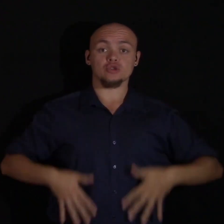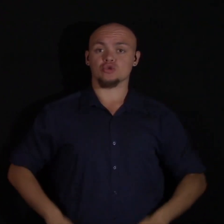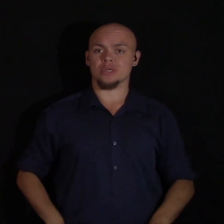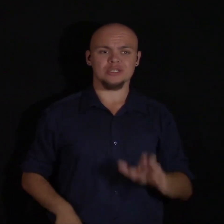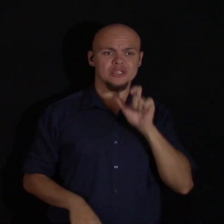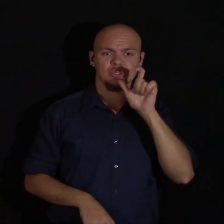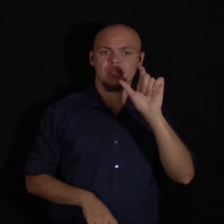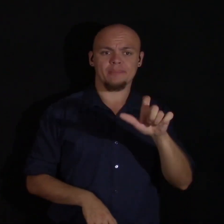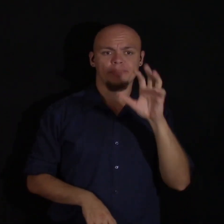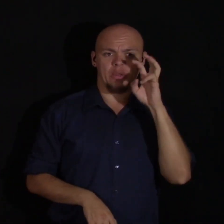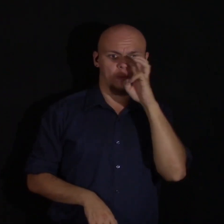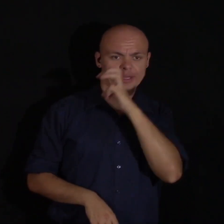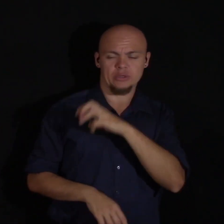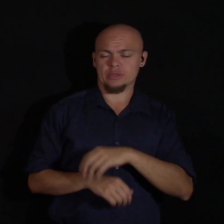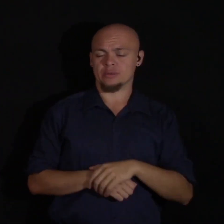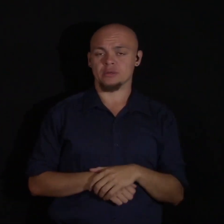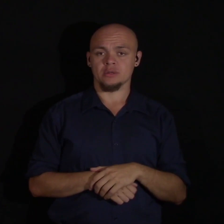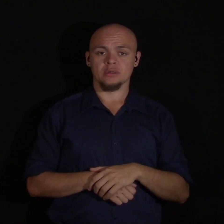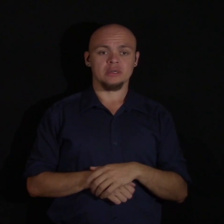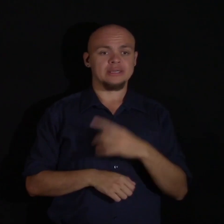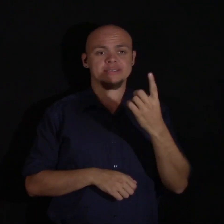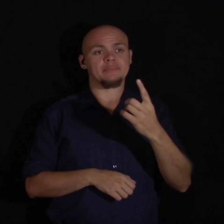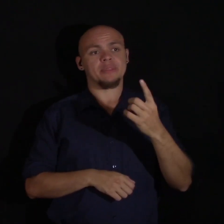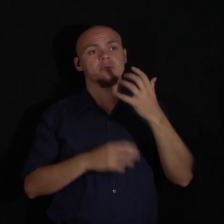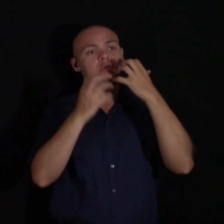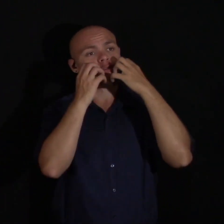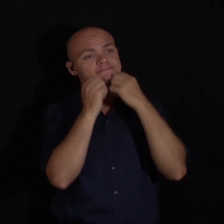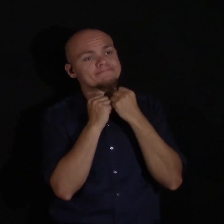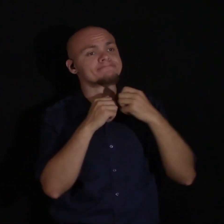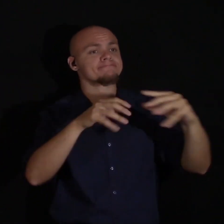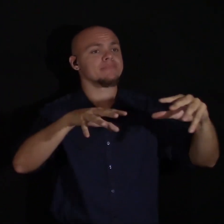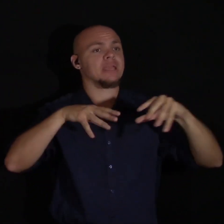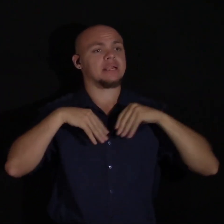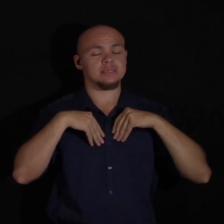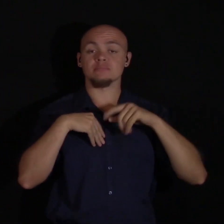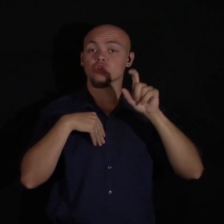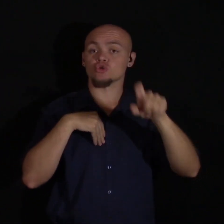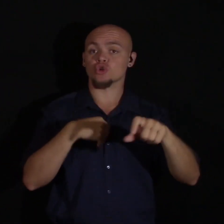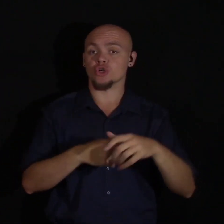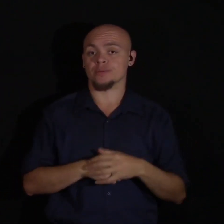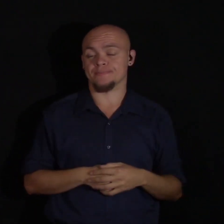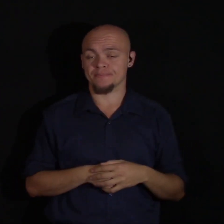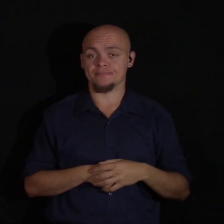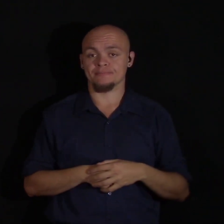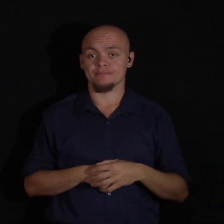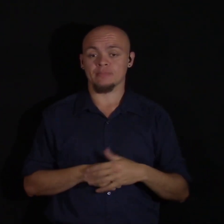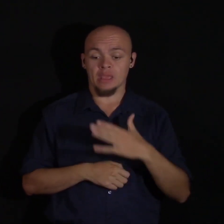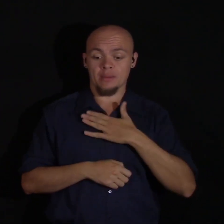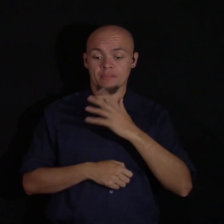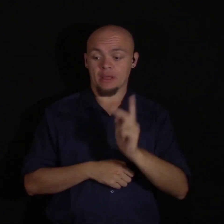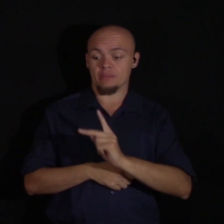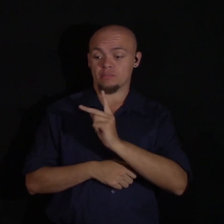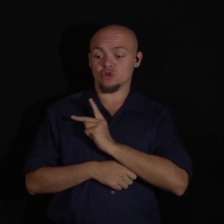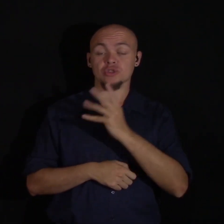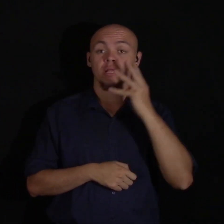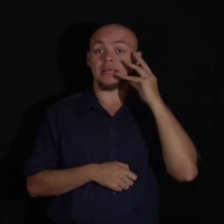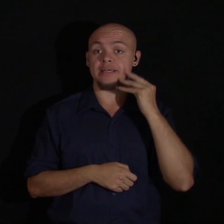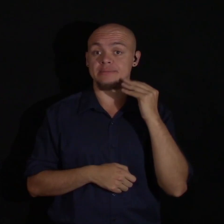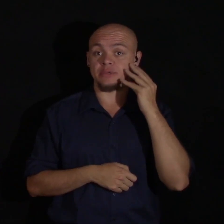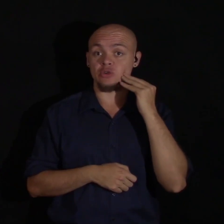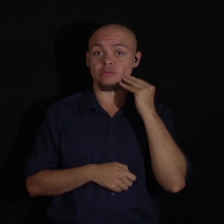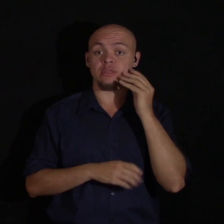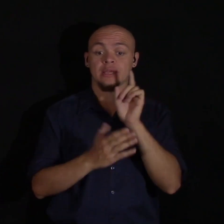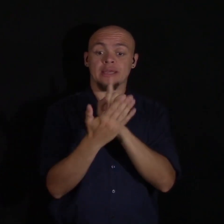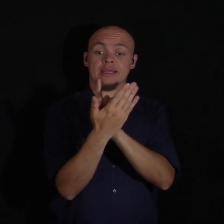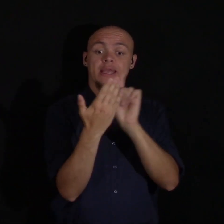something that is cherished and accepted. Because I can tell you from my own personal experience. Coming out is really